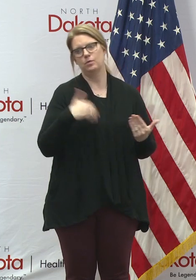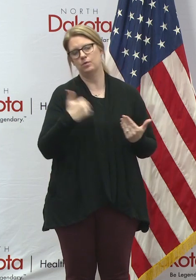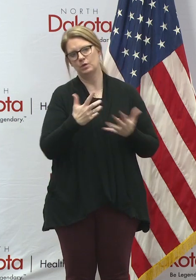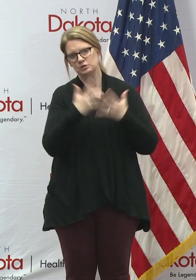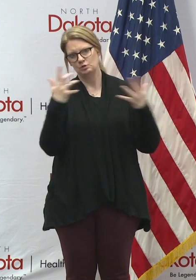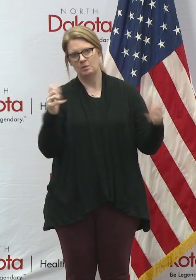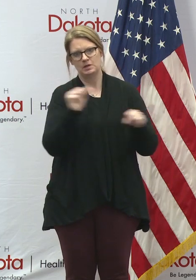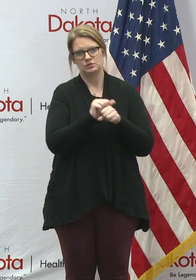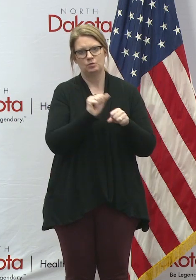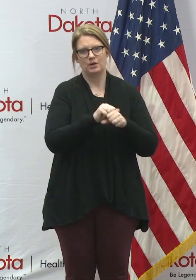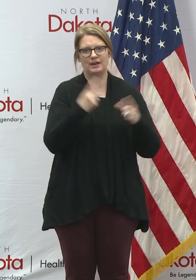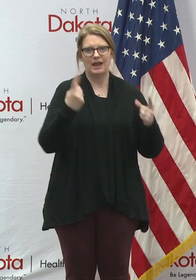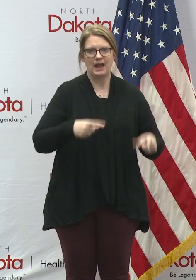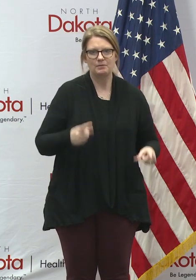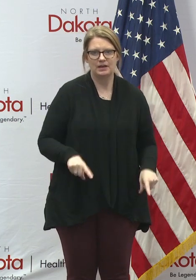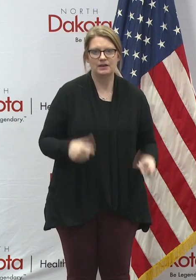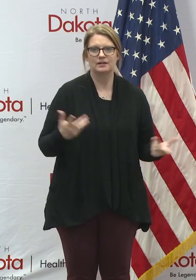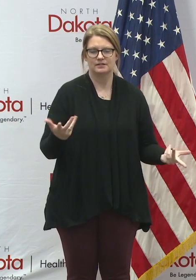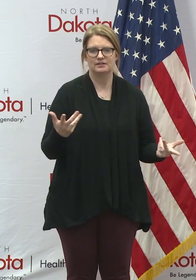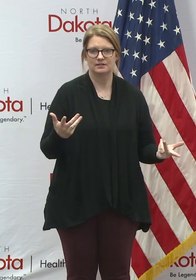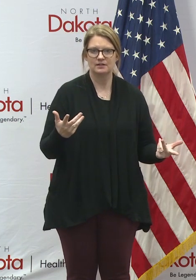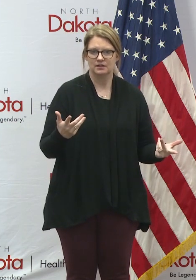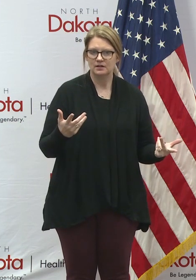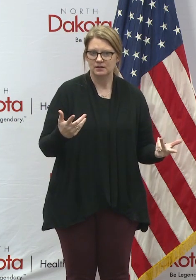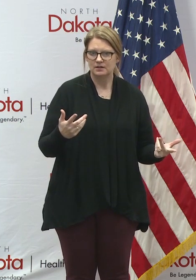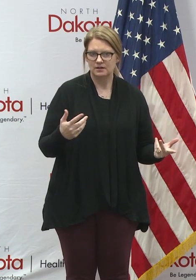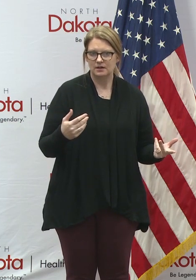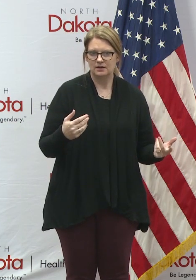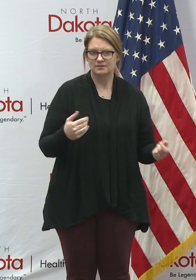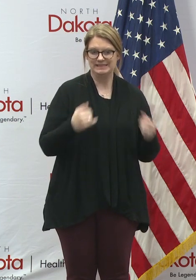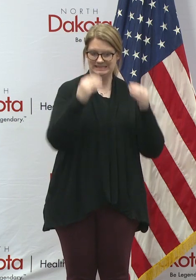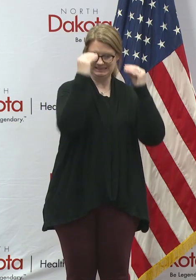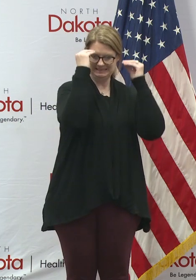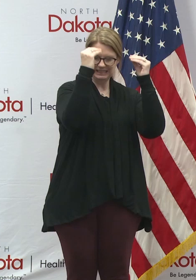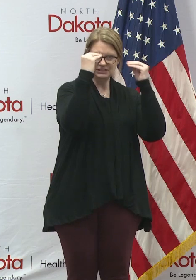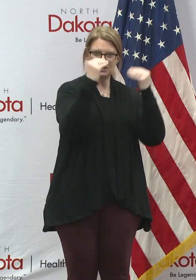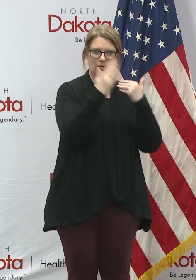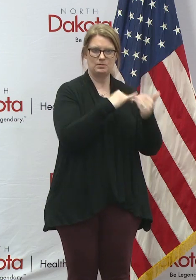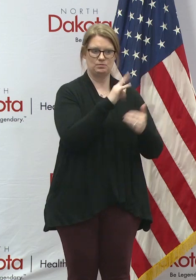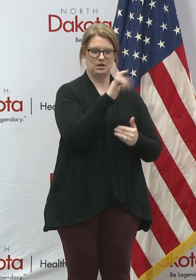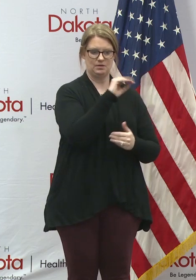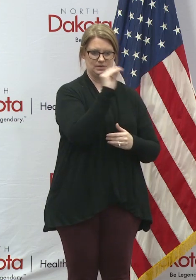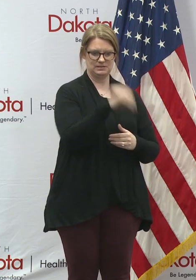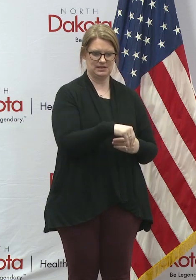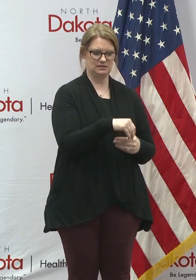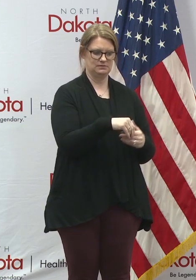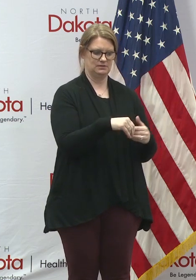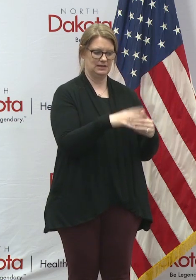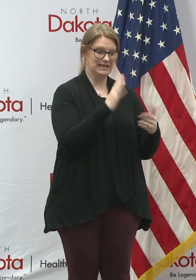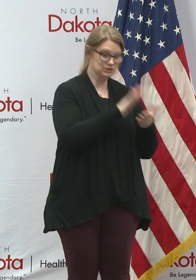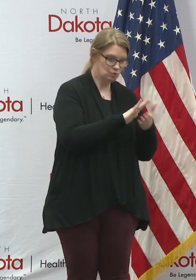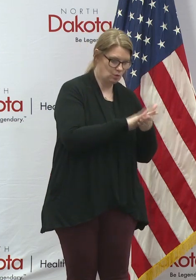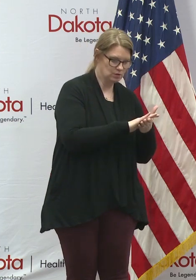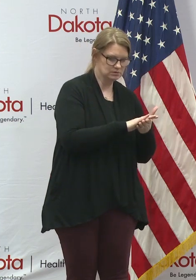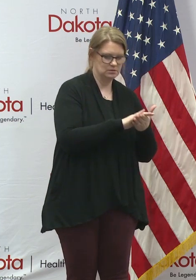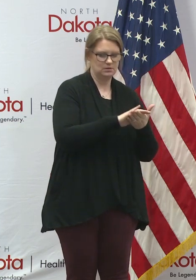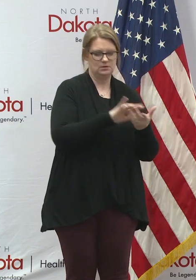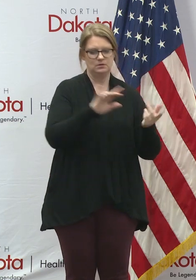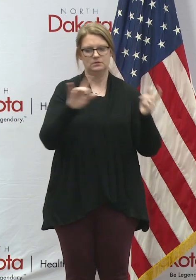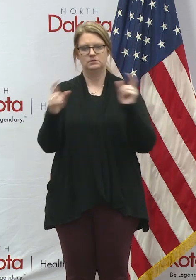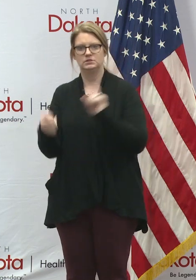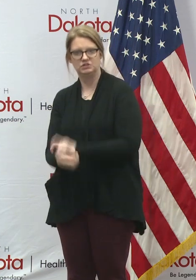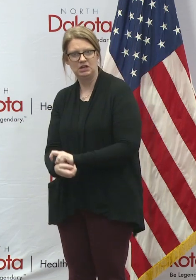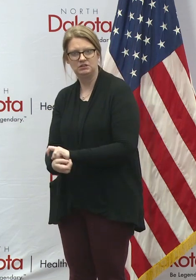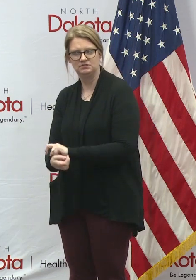happening. I mean, you think about it, it's amazing that we're gonna go from, uh, teaching almost 100% on premise to, to trying to do